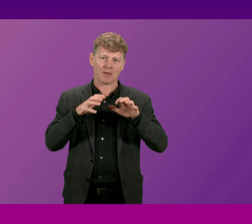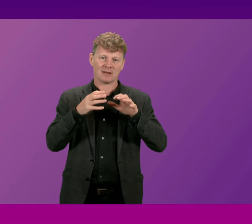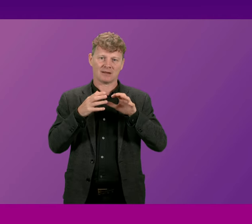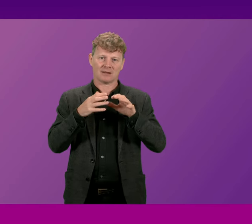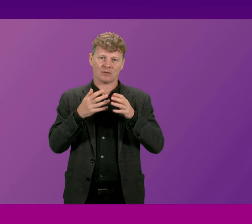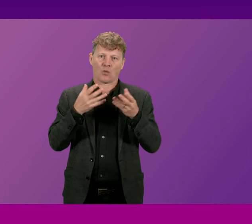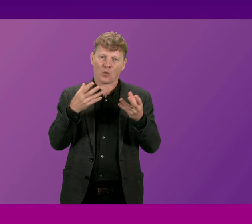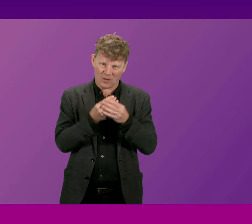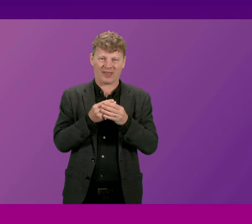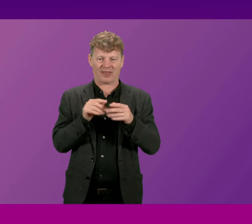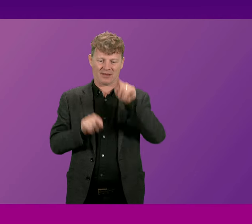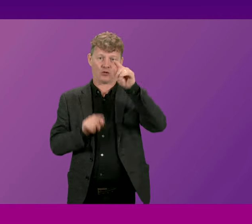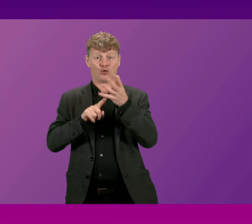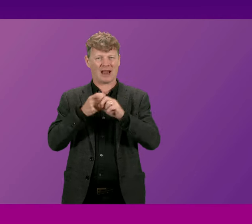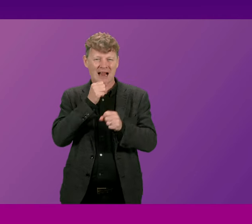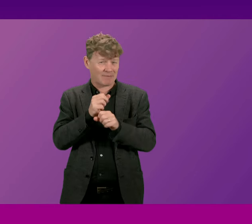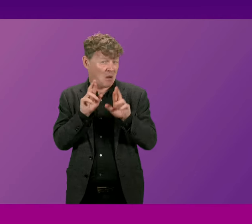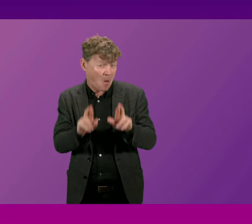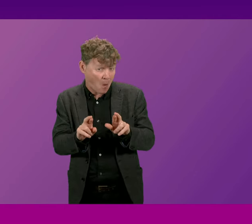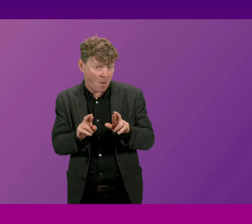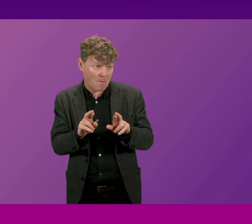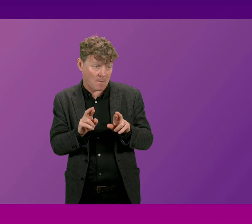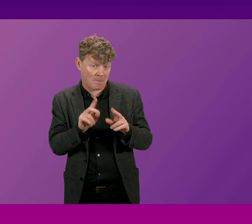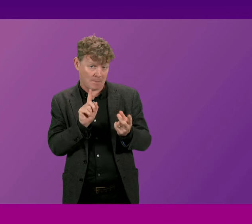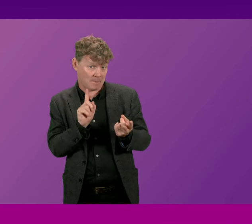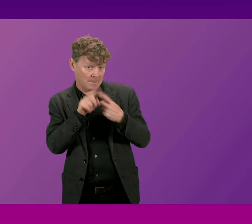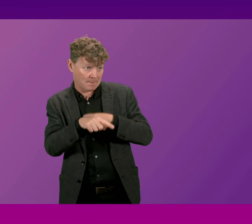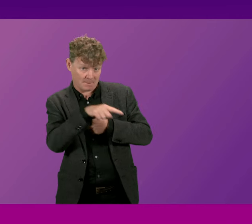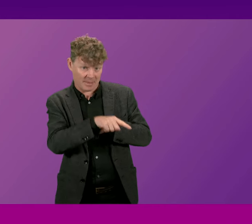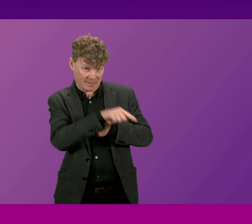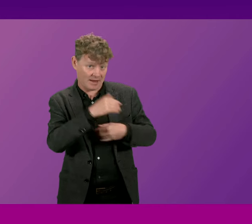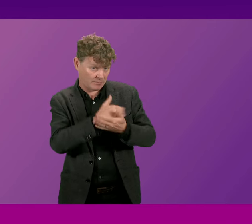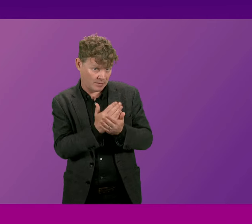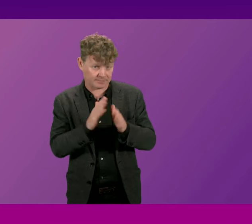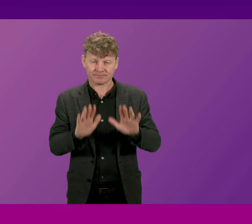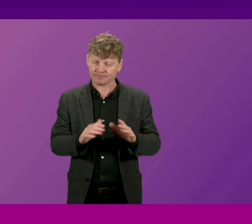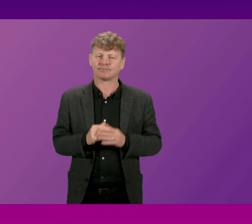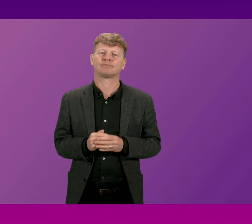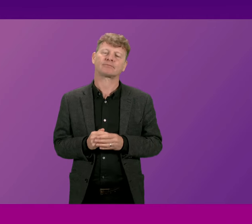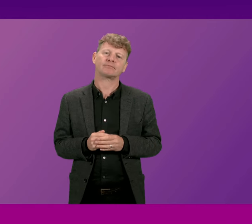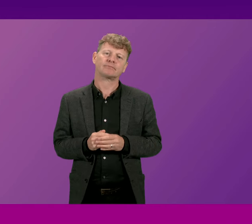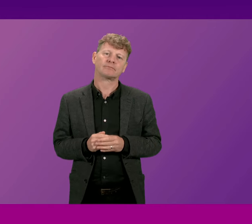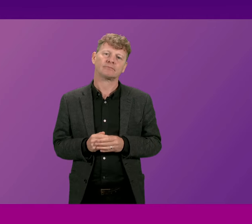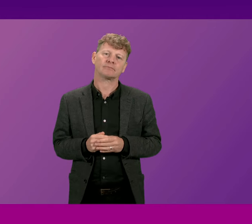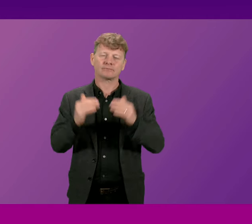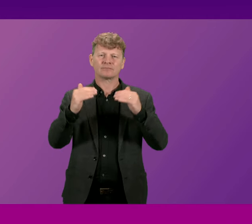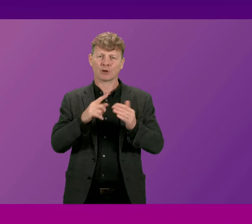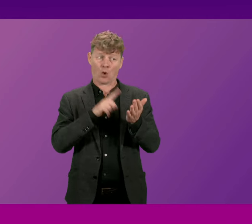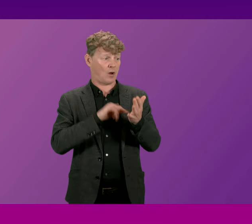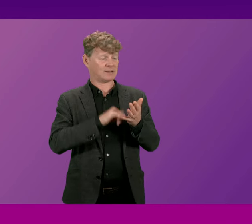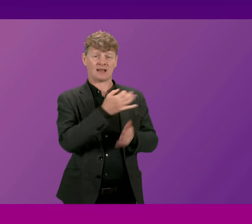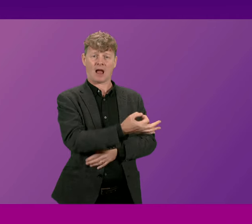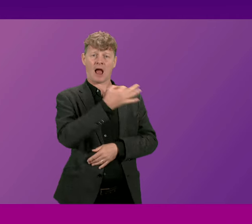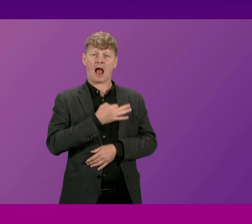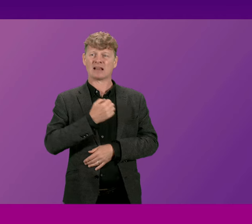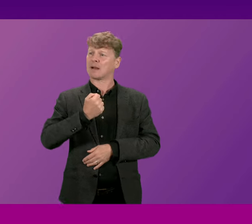on conversion therapy so I hope that provides some degree of reassurance now Lorna Slater asked me what